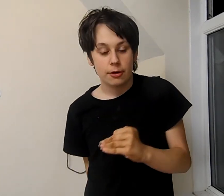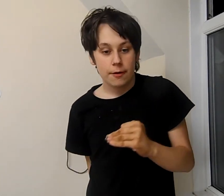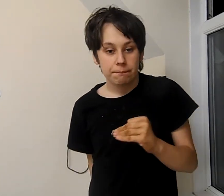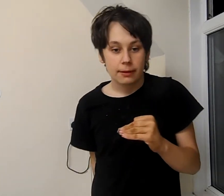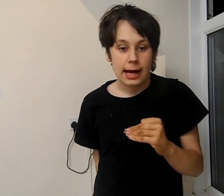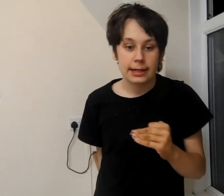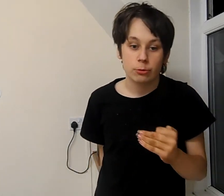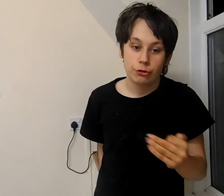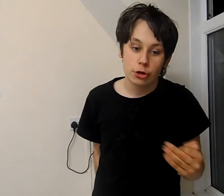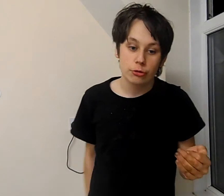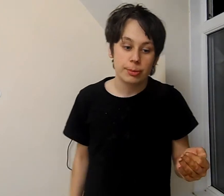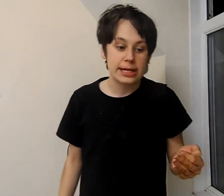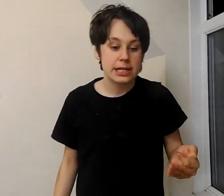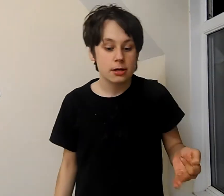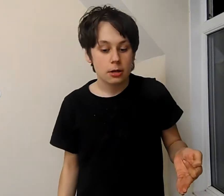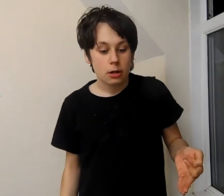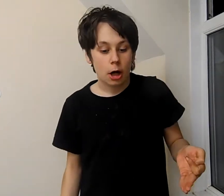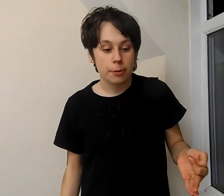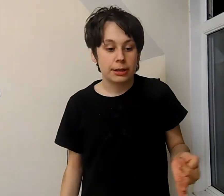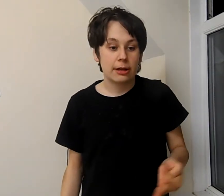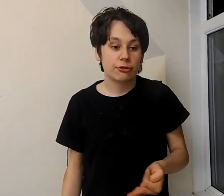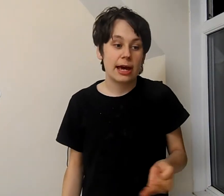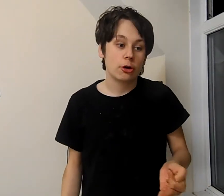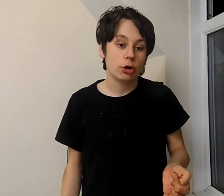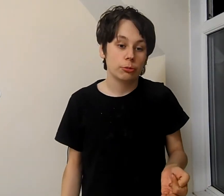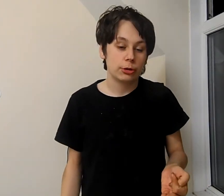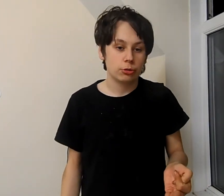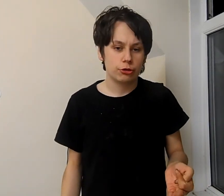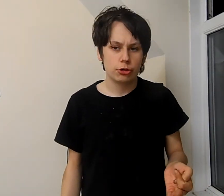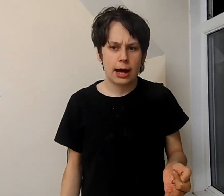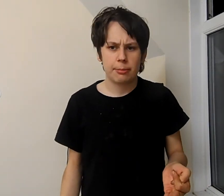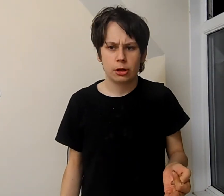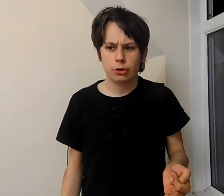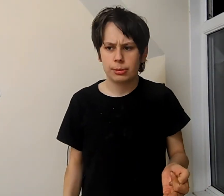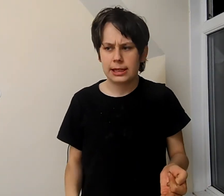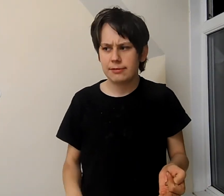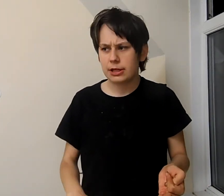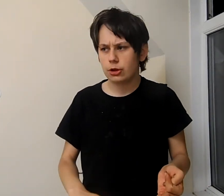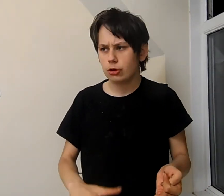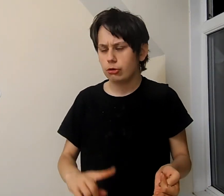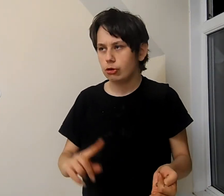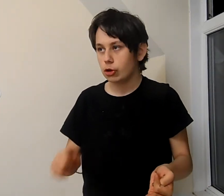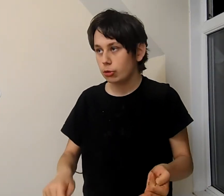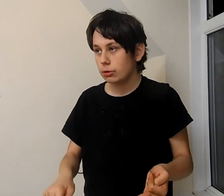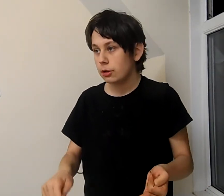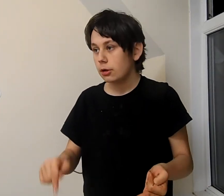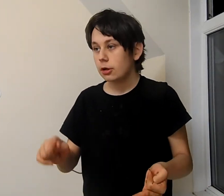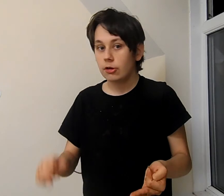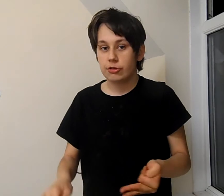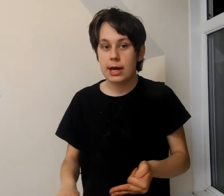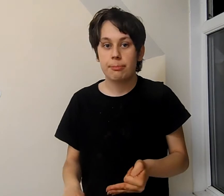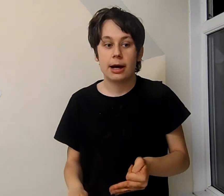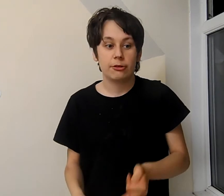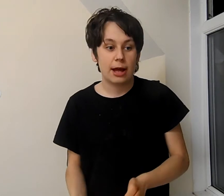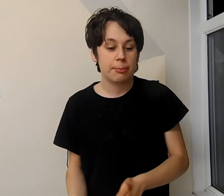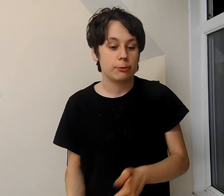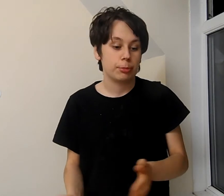and it was due to be open at scare con which was due to happen i do believe in june this year but has now been